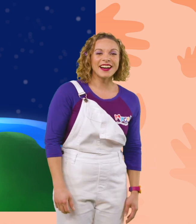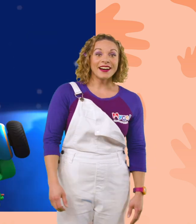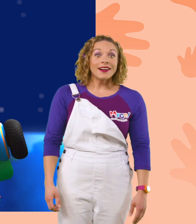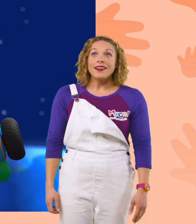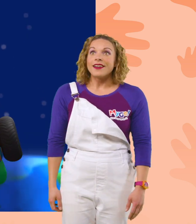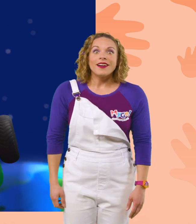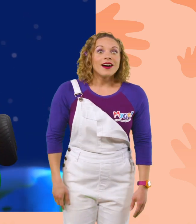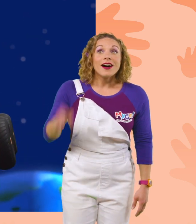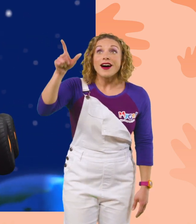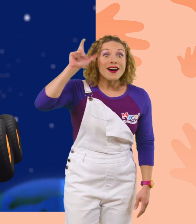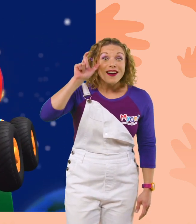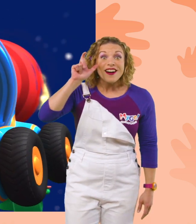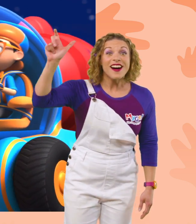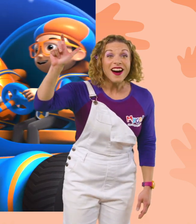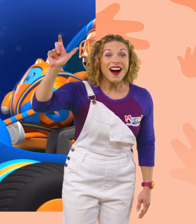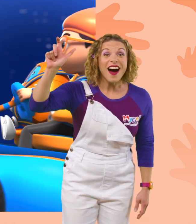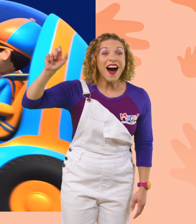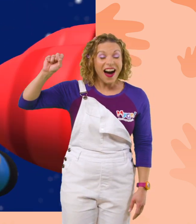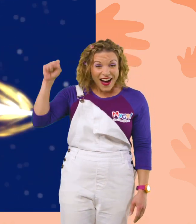And there's the moon! Yeah!